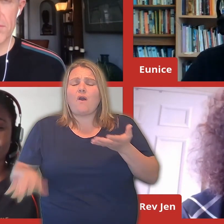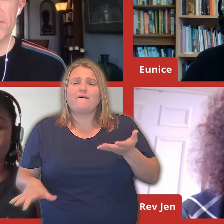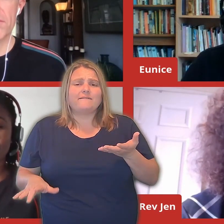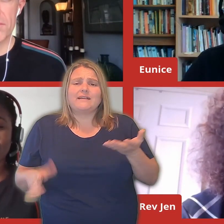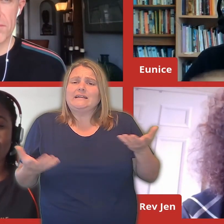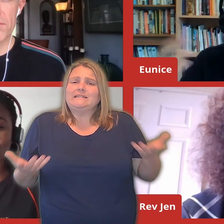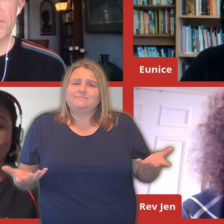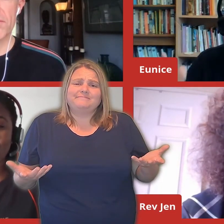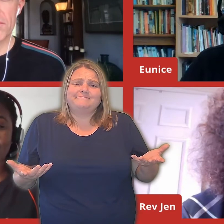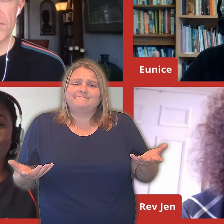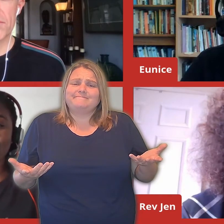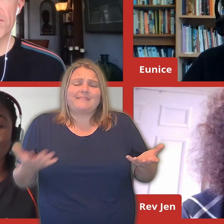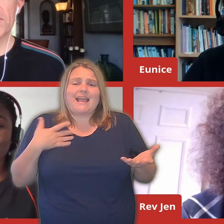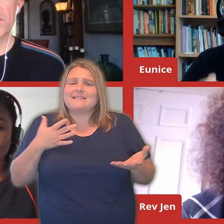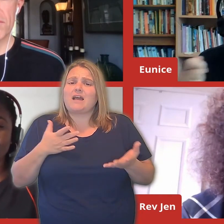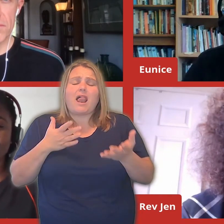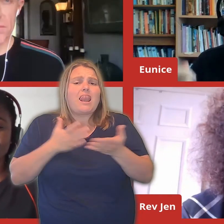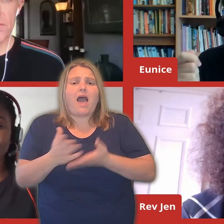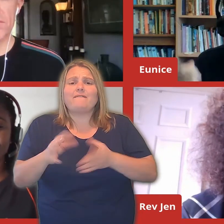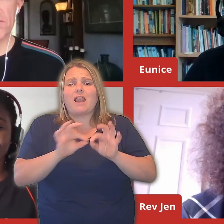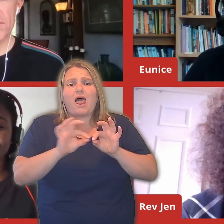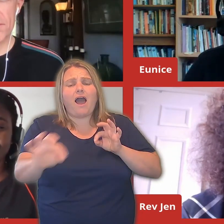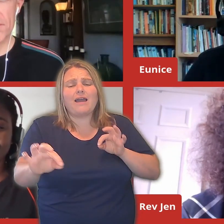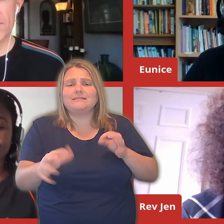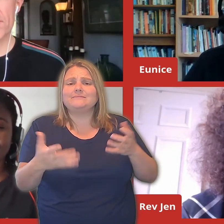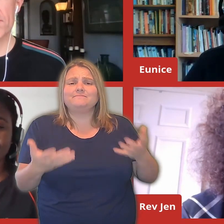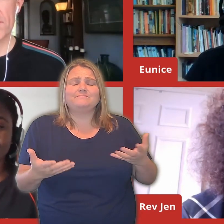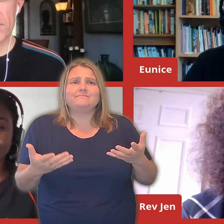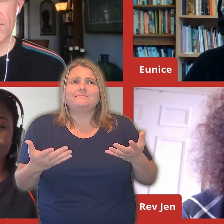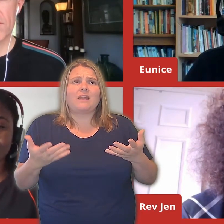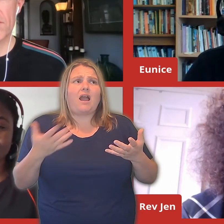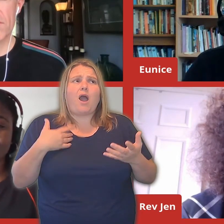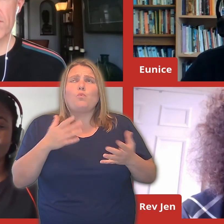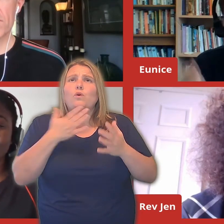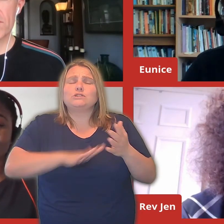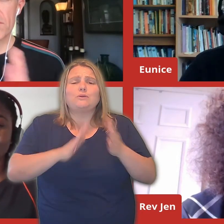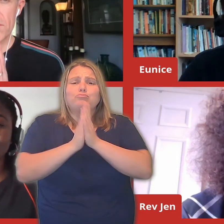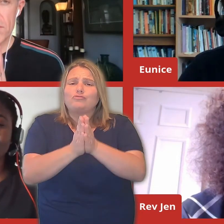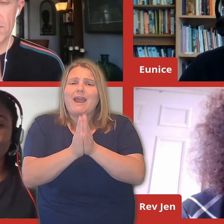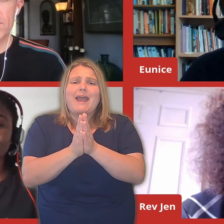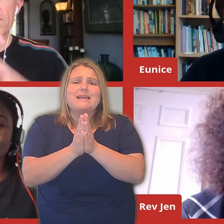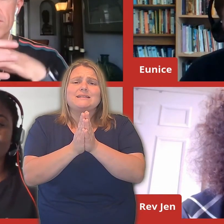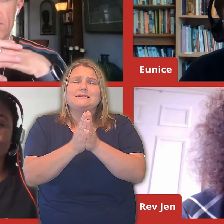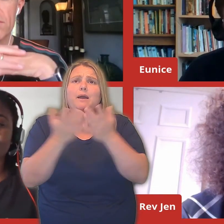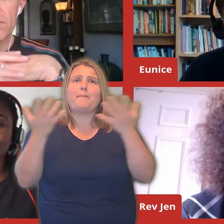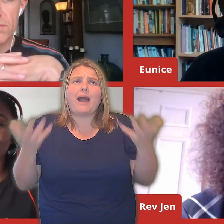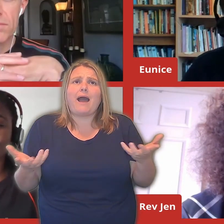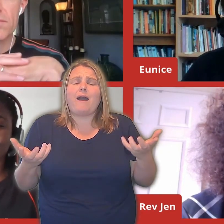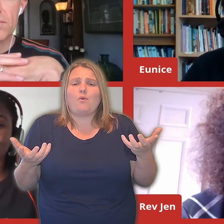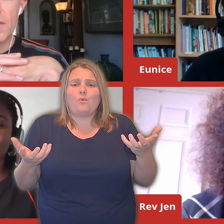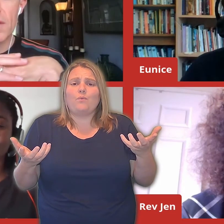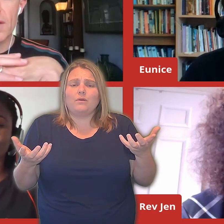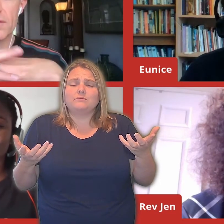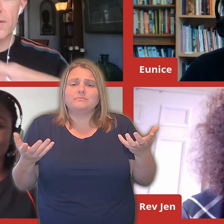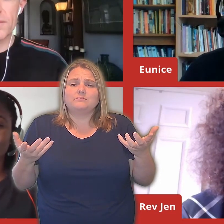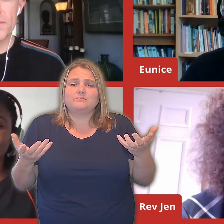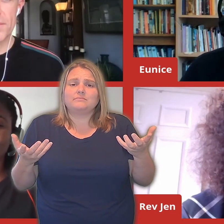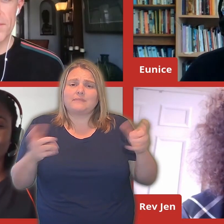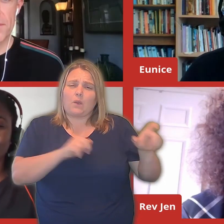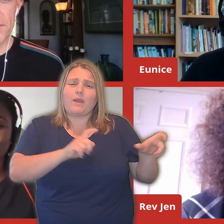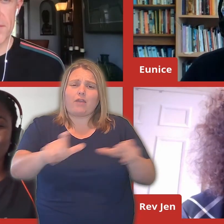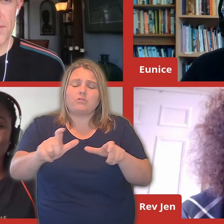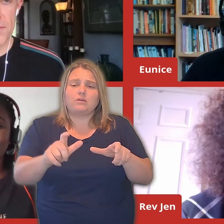people. And we've been campaigning and I'm really, I want to pray that somehow God would move our hearts for those people. Yes.